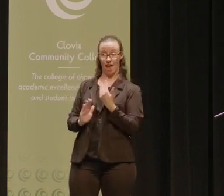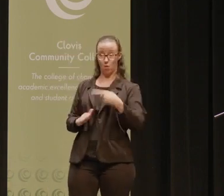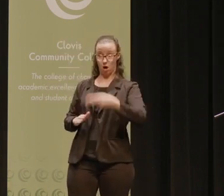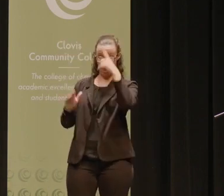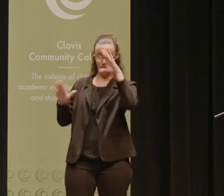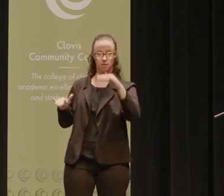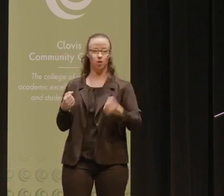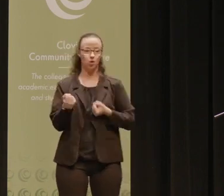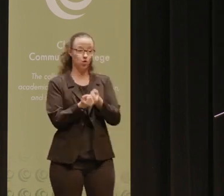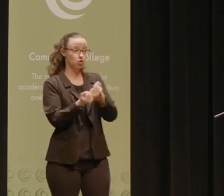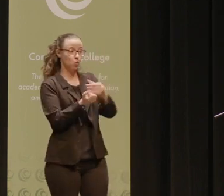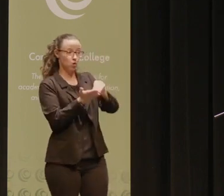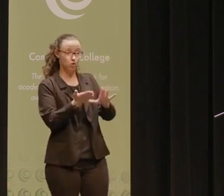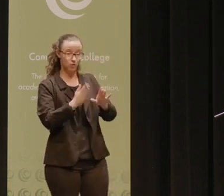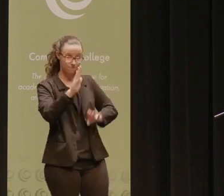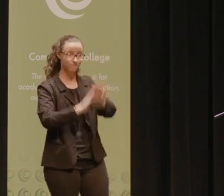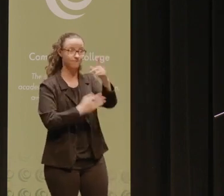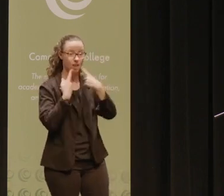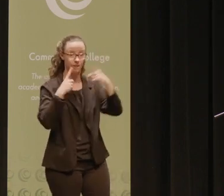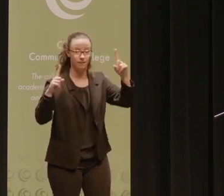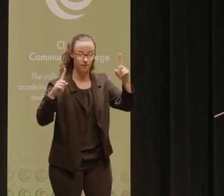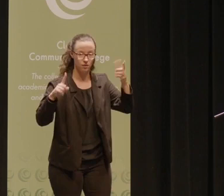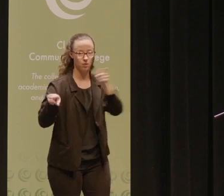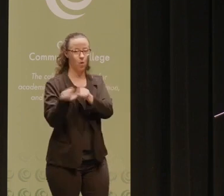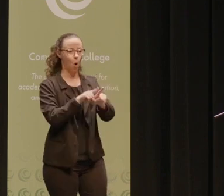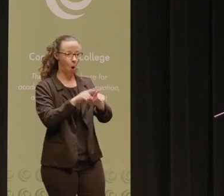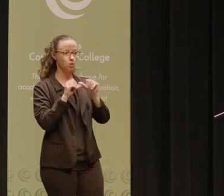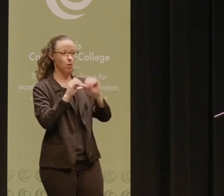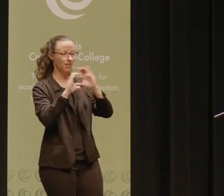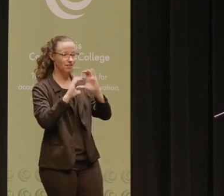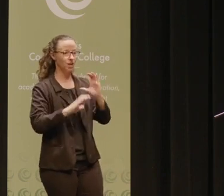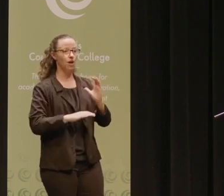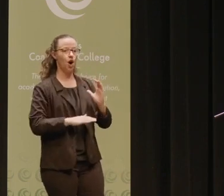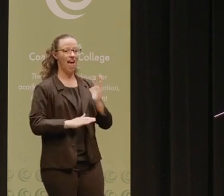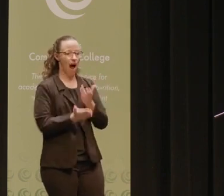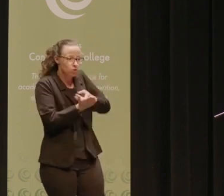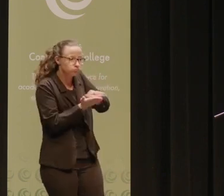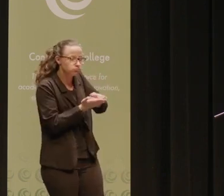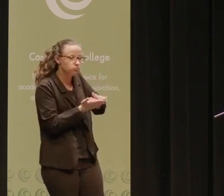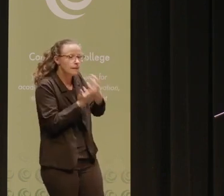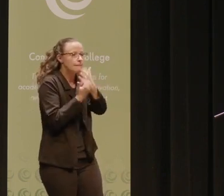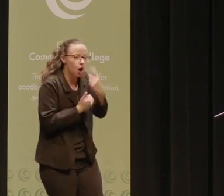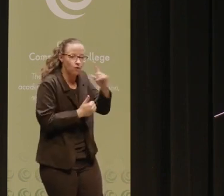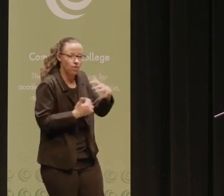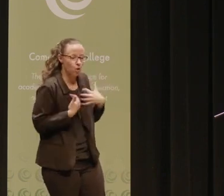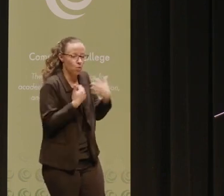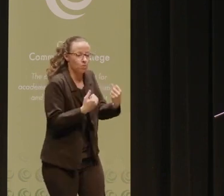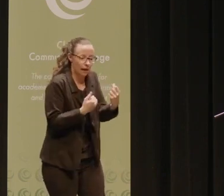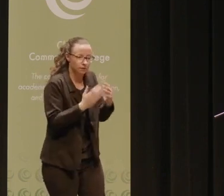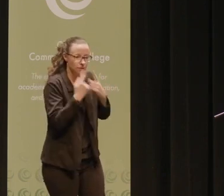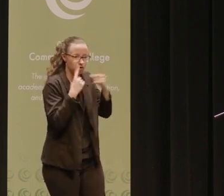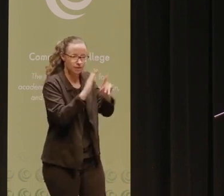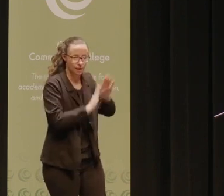supporting students in meeting these expectations, and while consistently communicating authentic care for their well-being and their success.